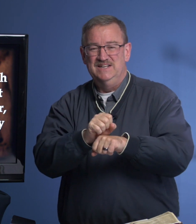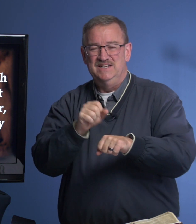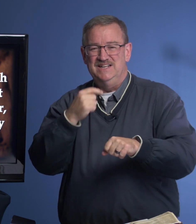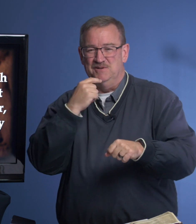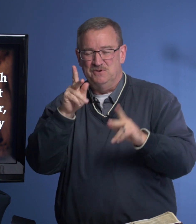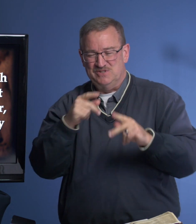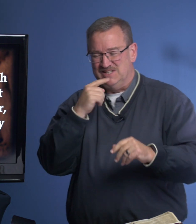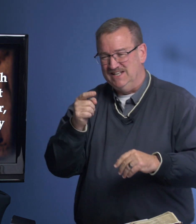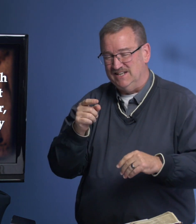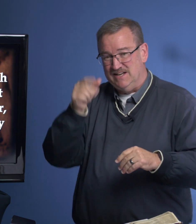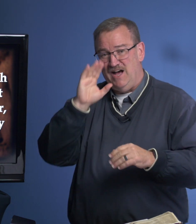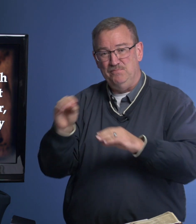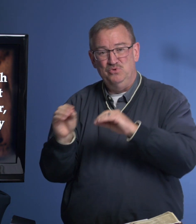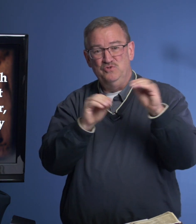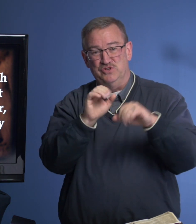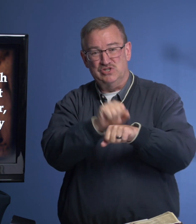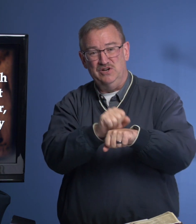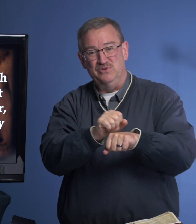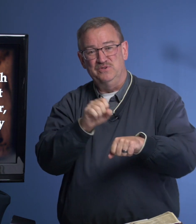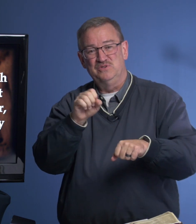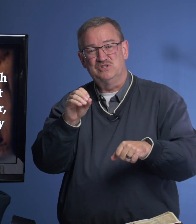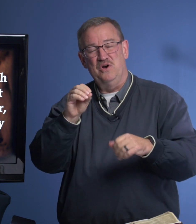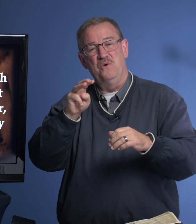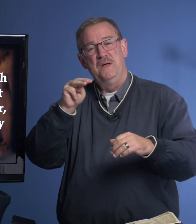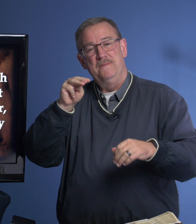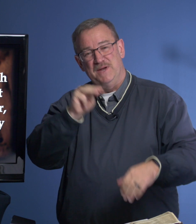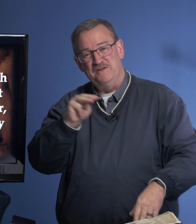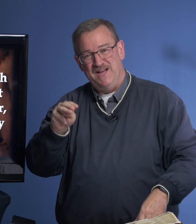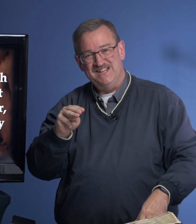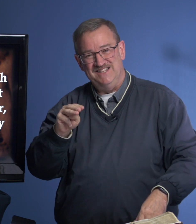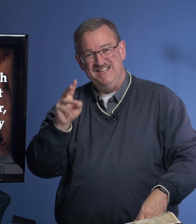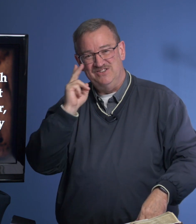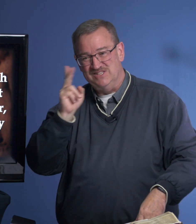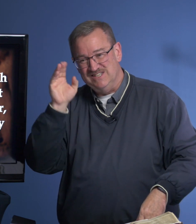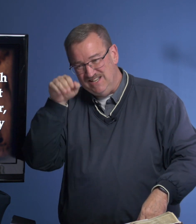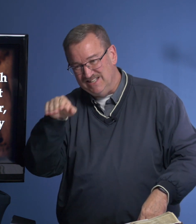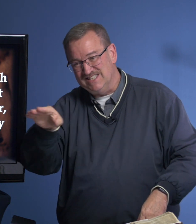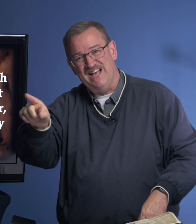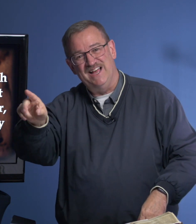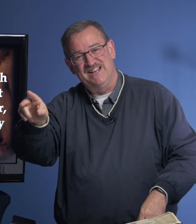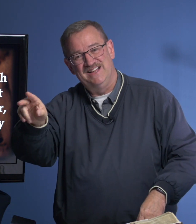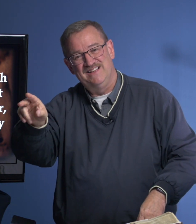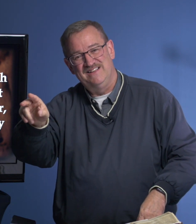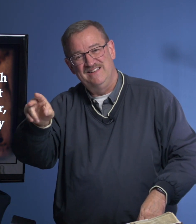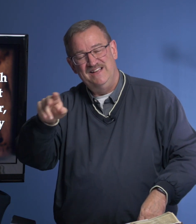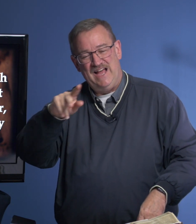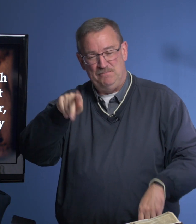The person said that God moved the stone so Mary Magdalene could see inside. And